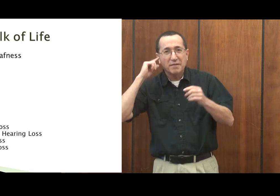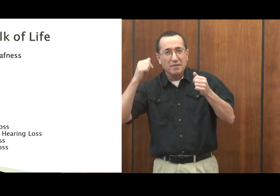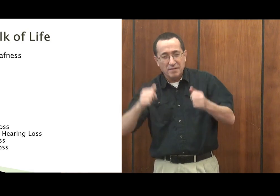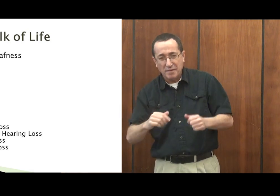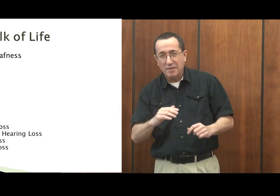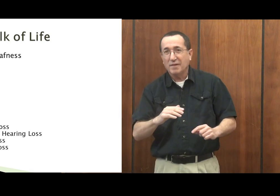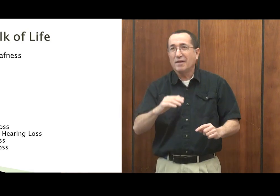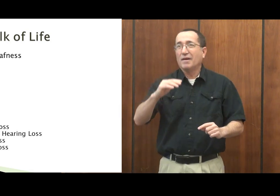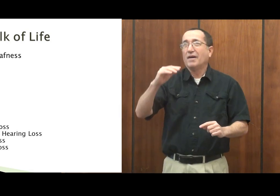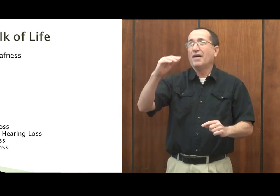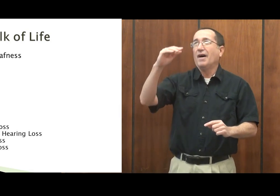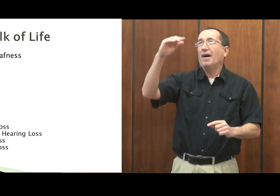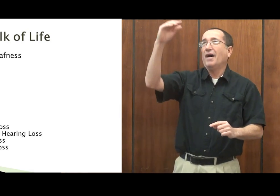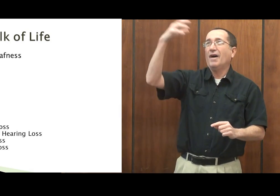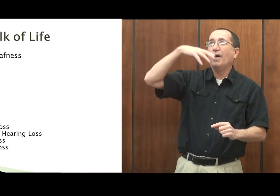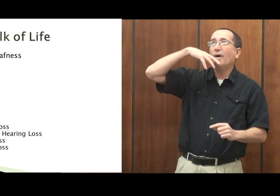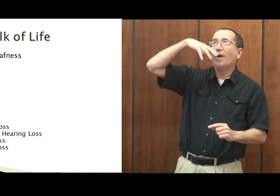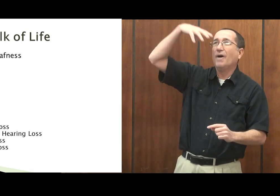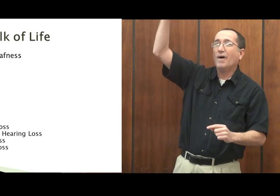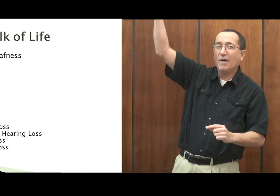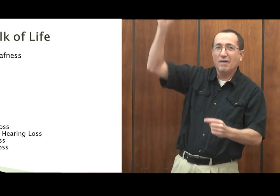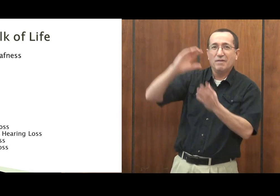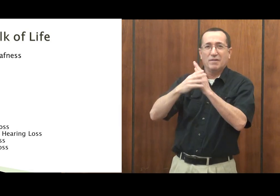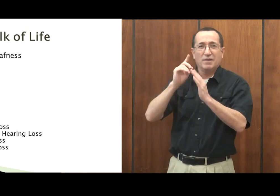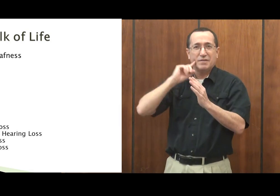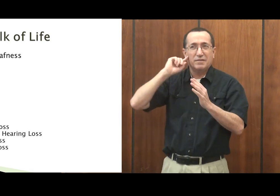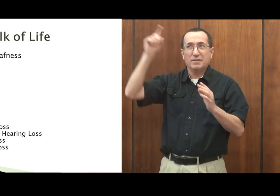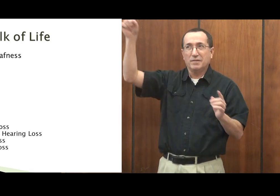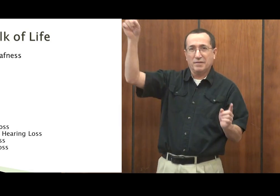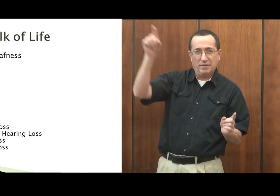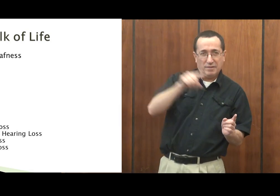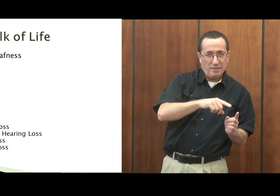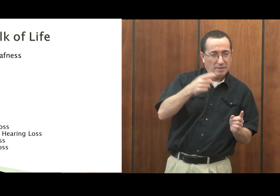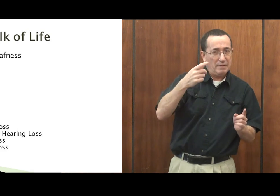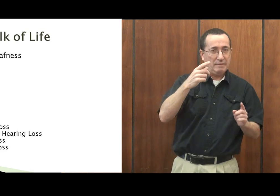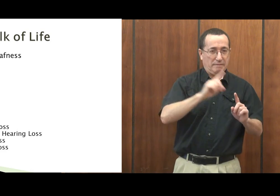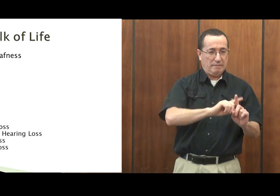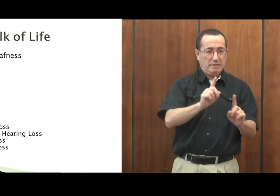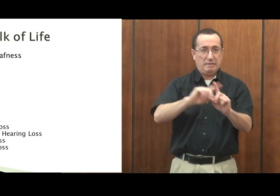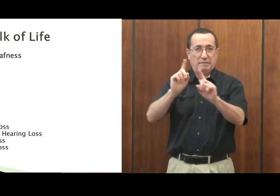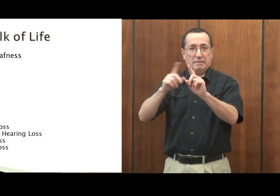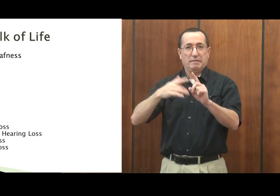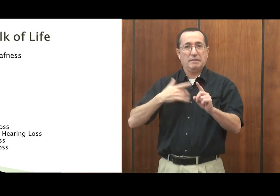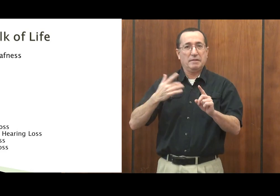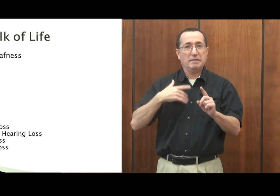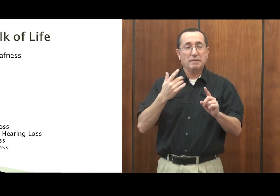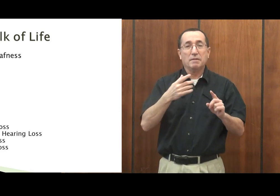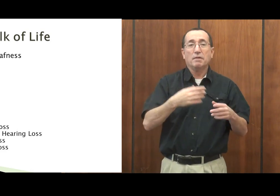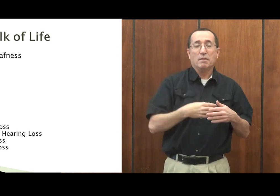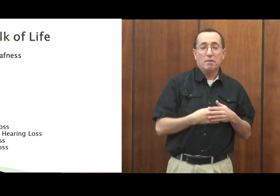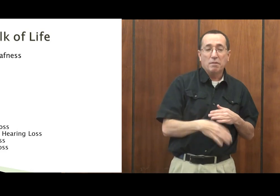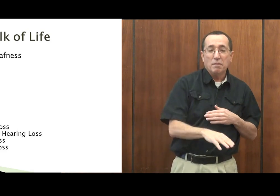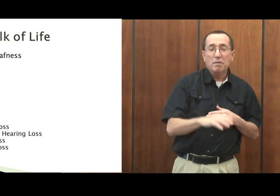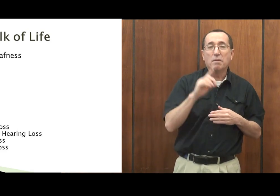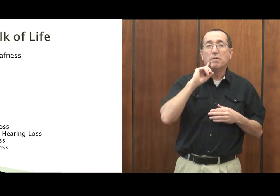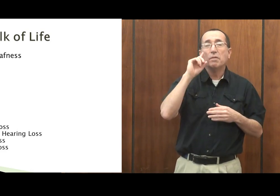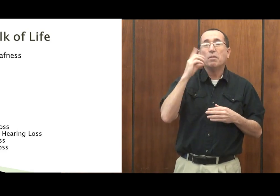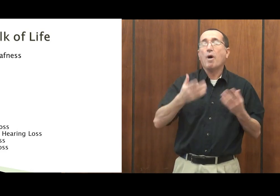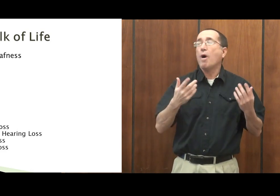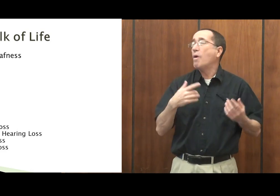they losing their hearing? Or as they get into their senior years, do they lose their hearing? There's a wide variety of times you can be deaf.